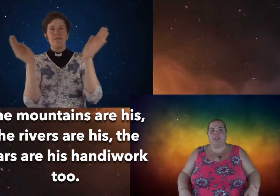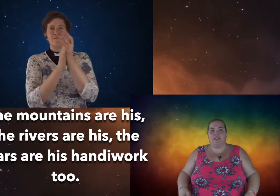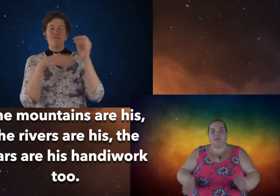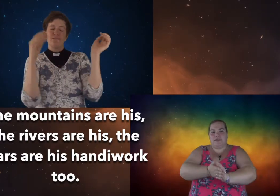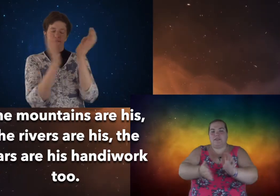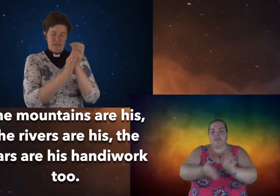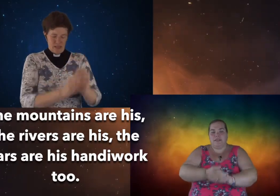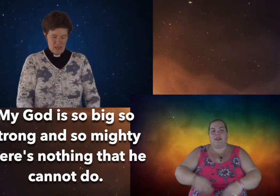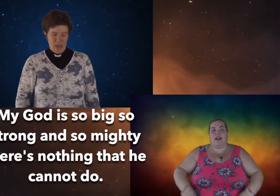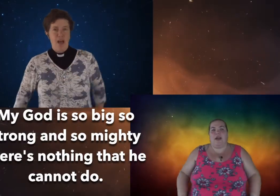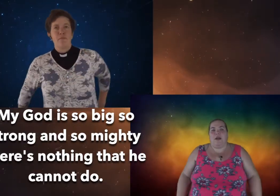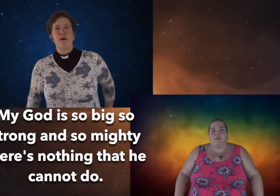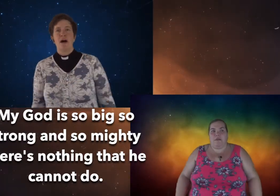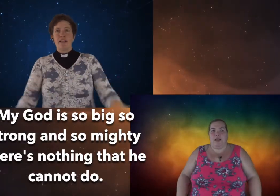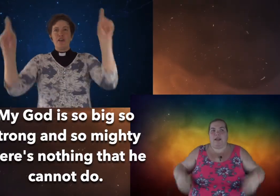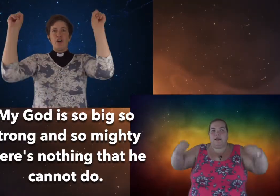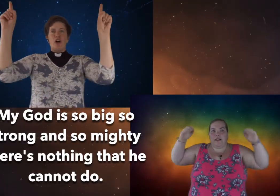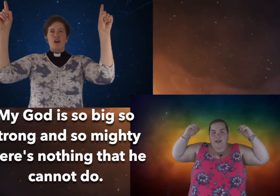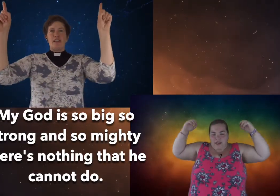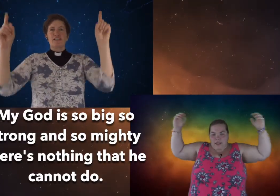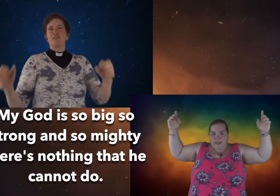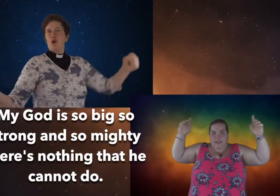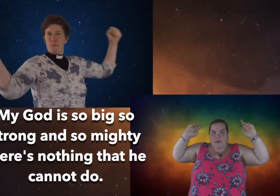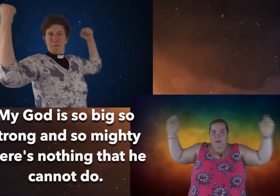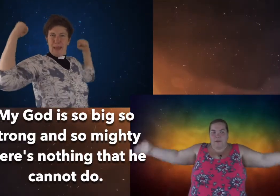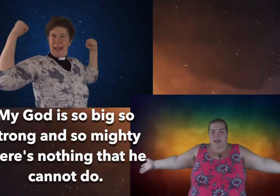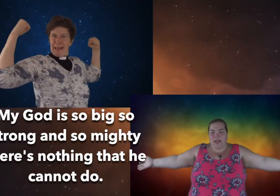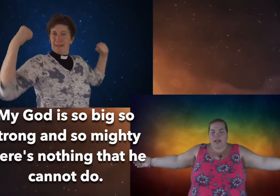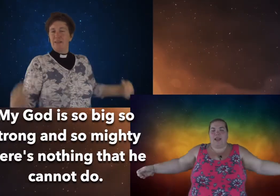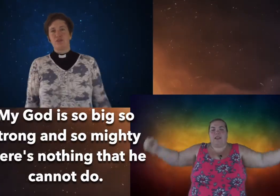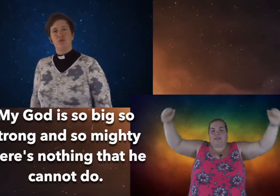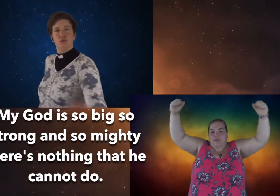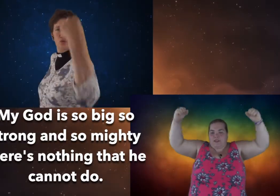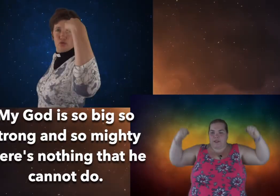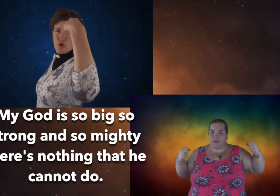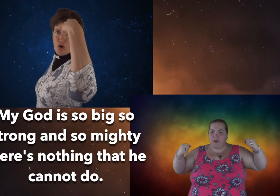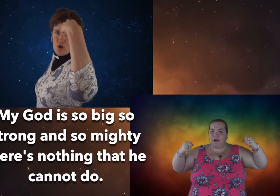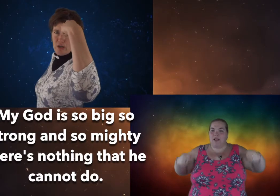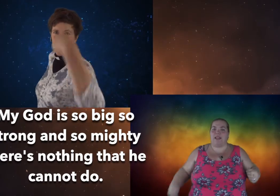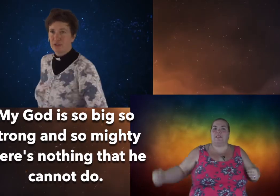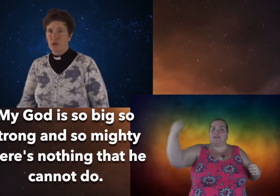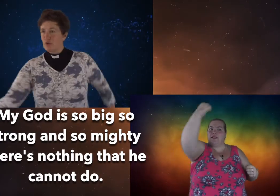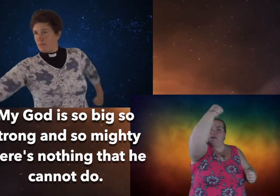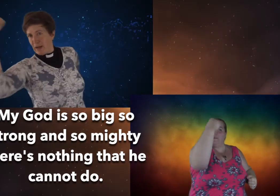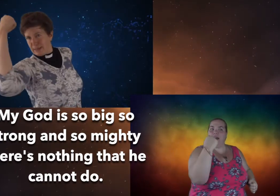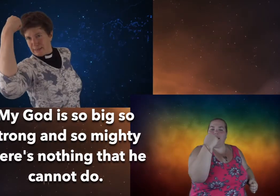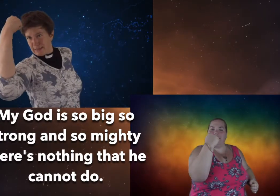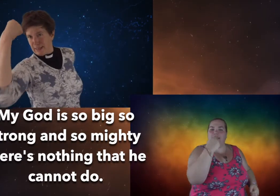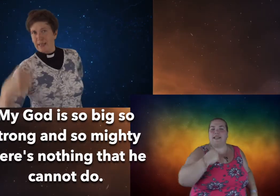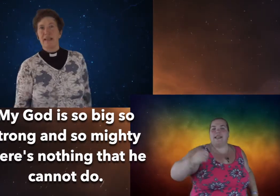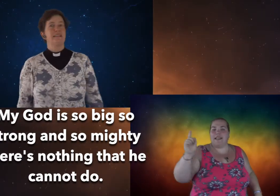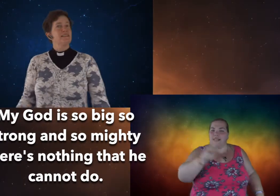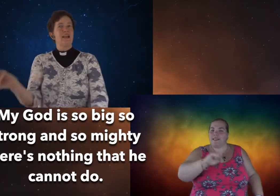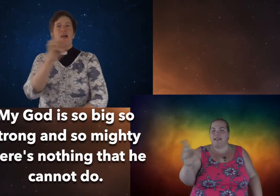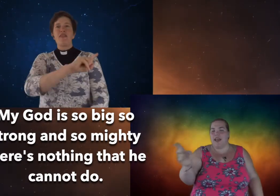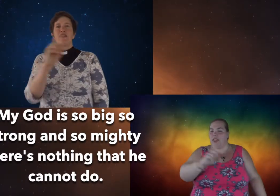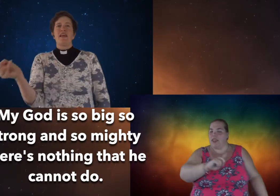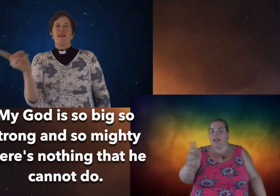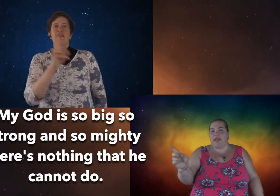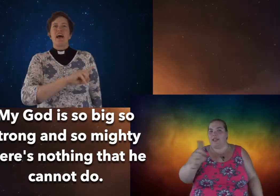my god is so big so strong and so mighty there's nothing that